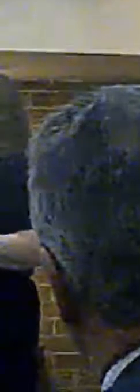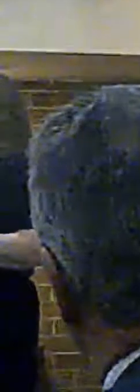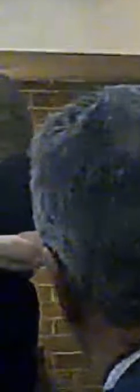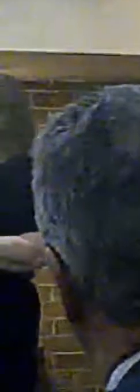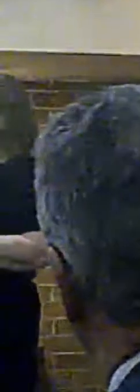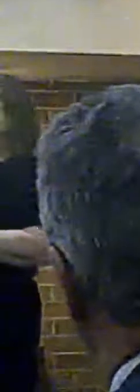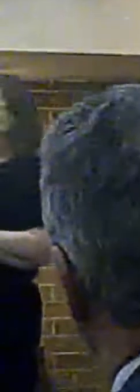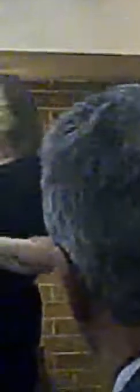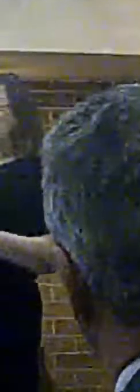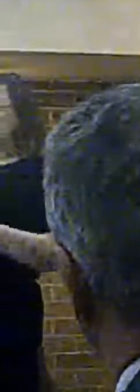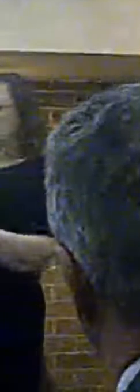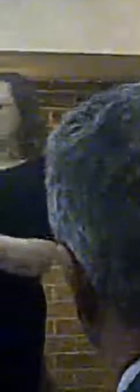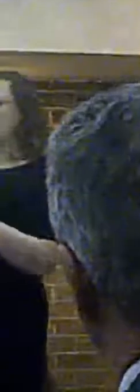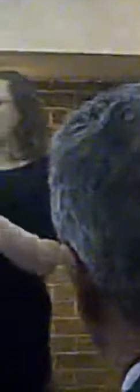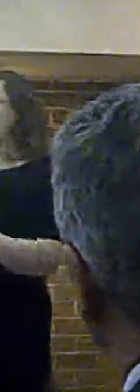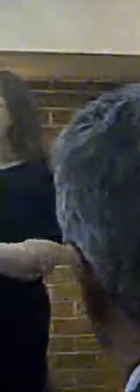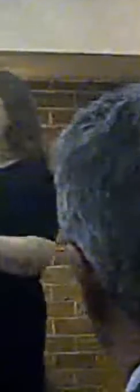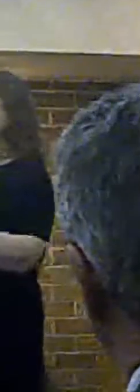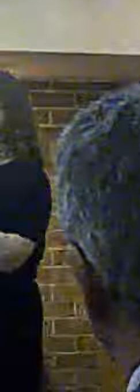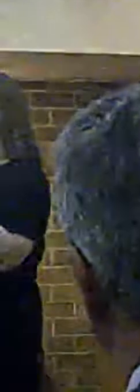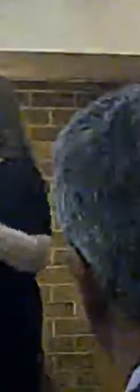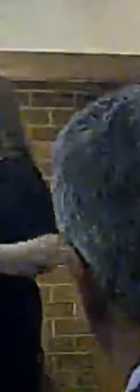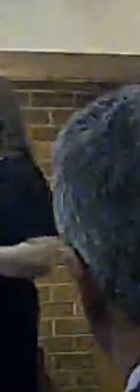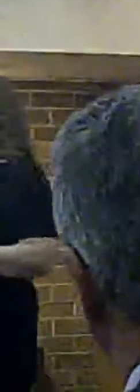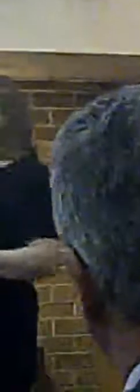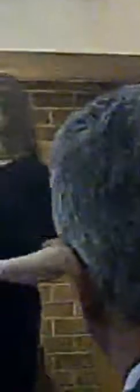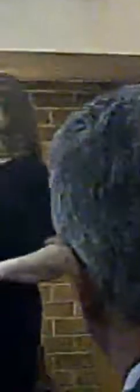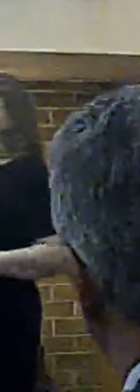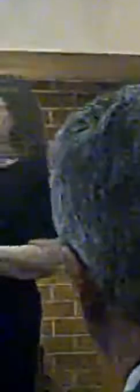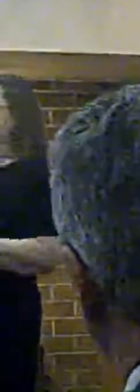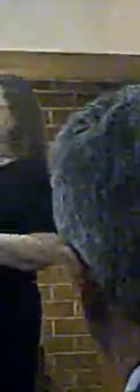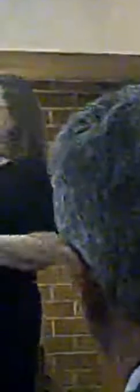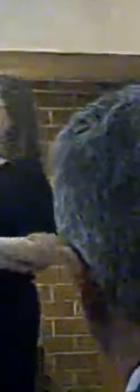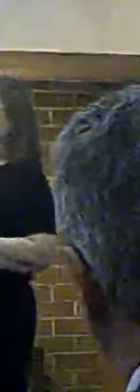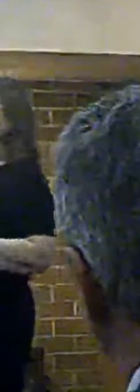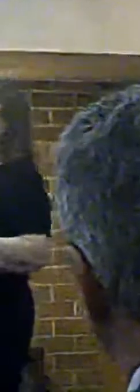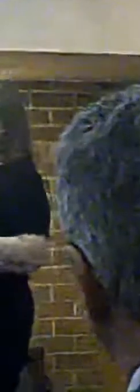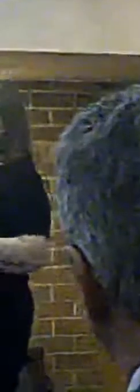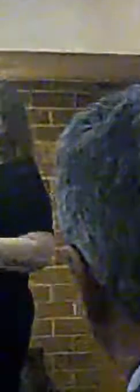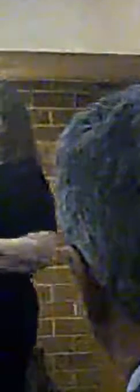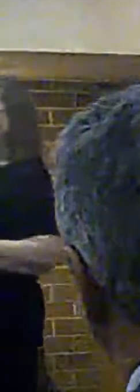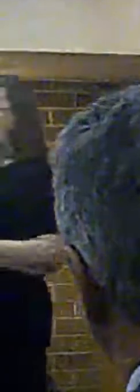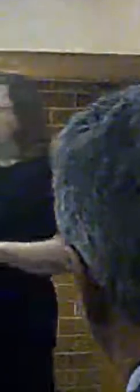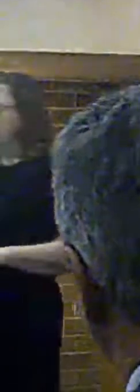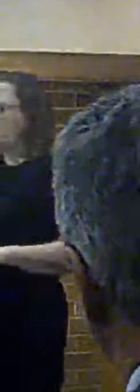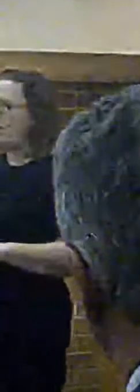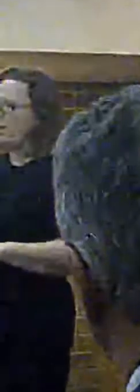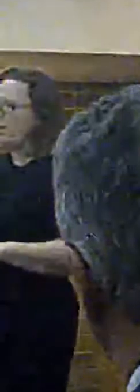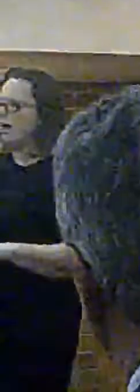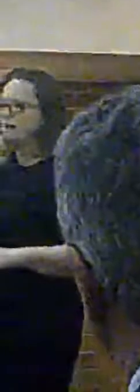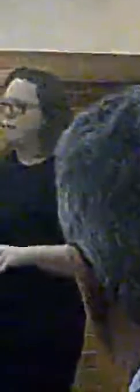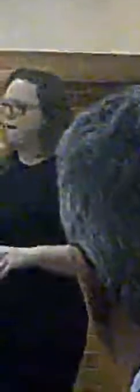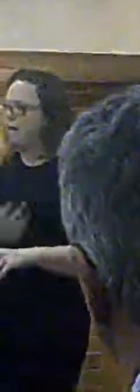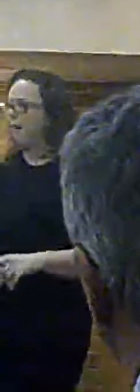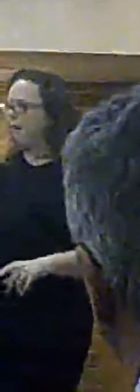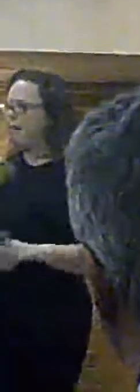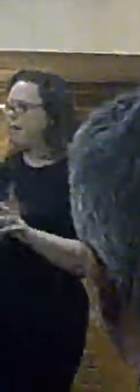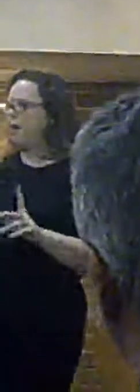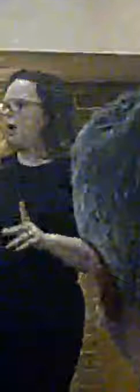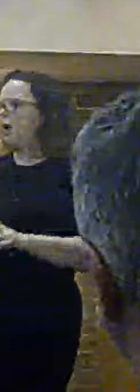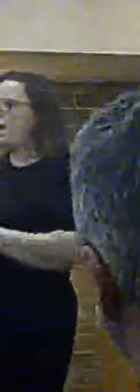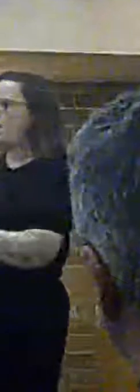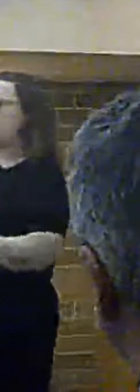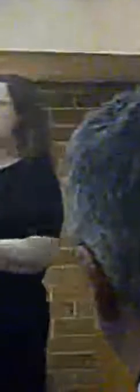we cover all of Merseyside. I cannot specifically favour West Wirral over any other area